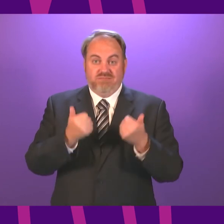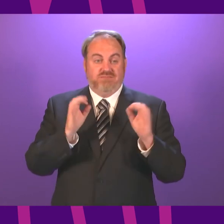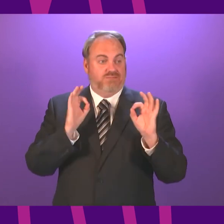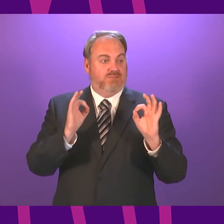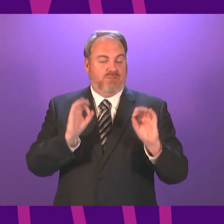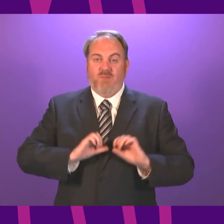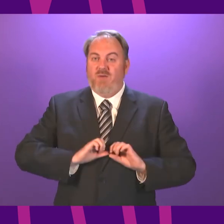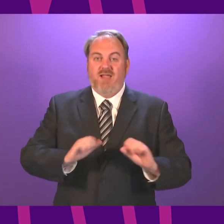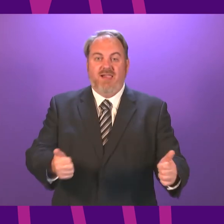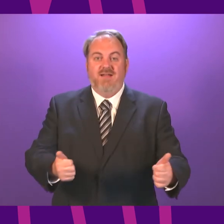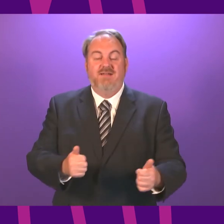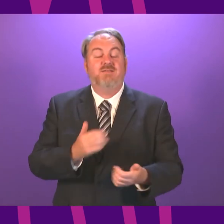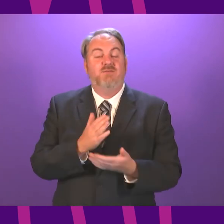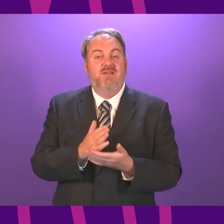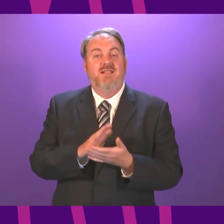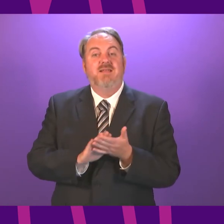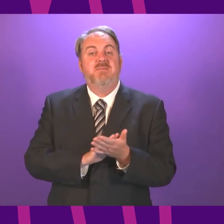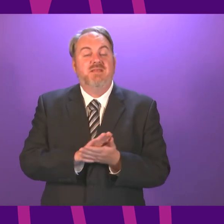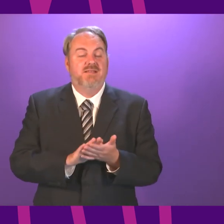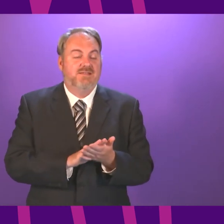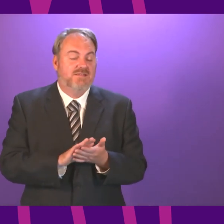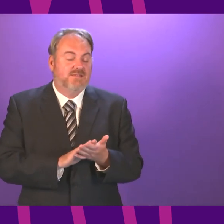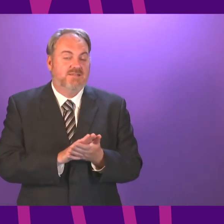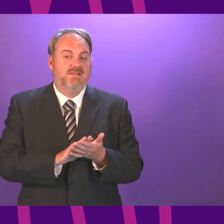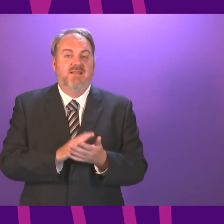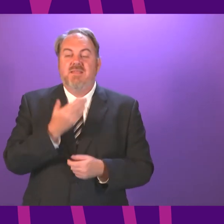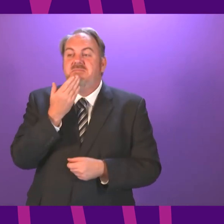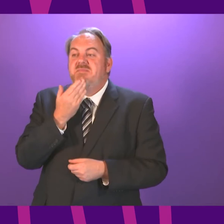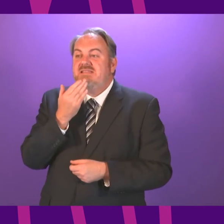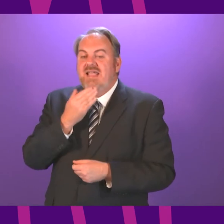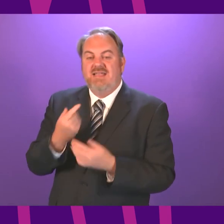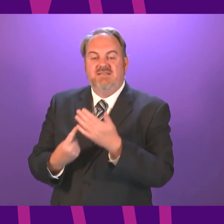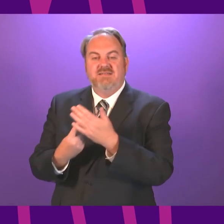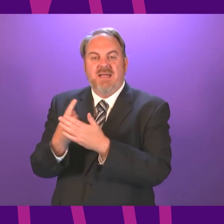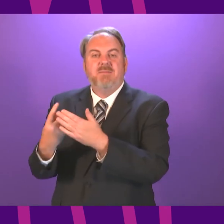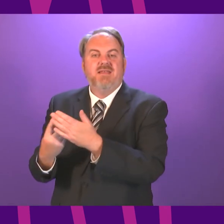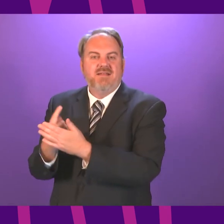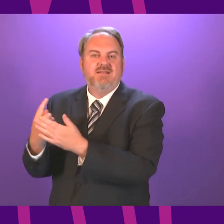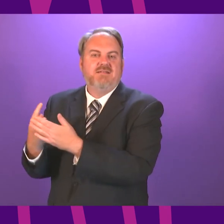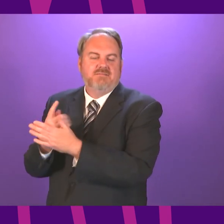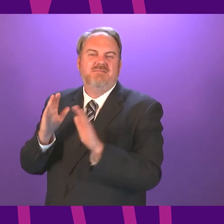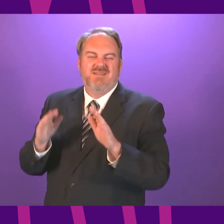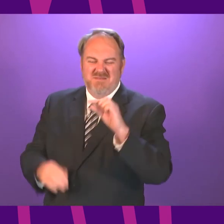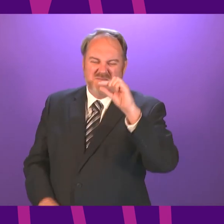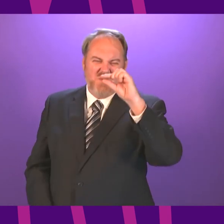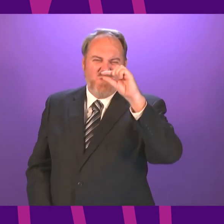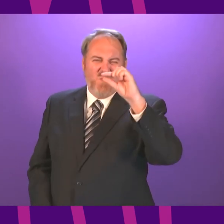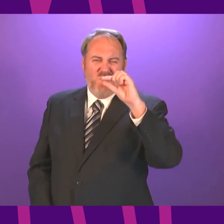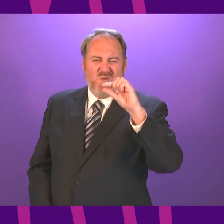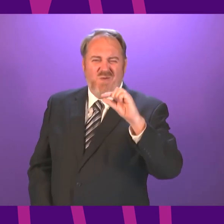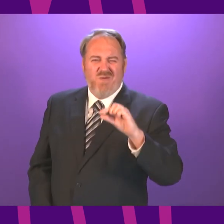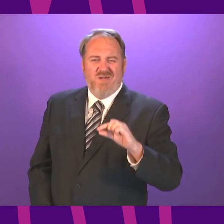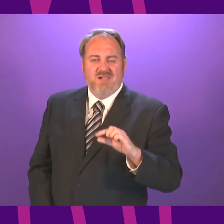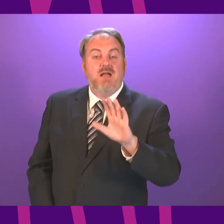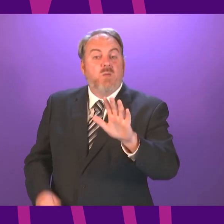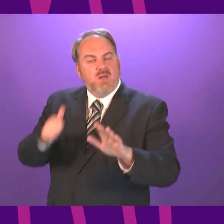and the administrative glitches that are mentioned are tiny in the context of that.